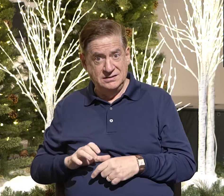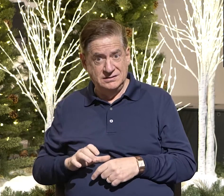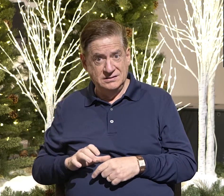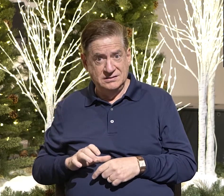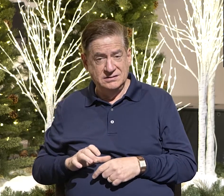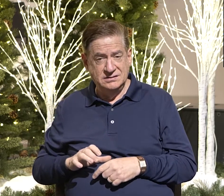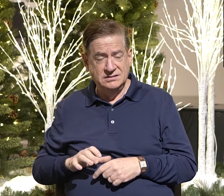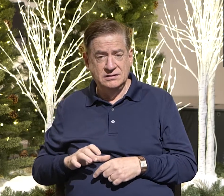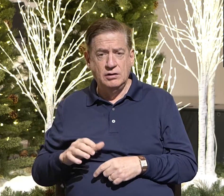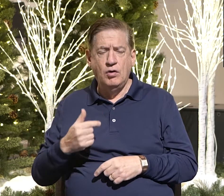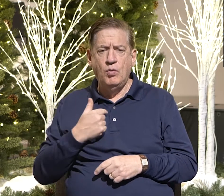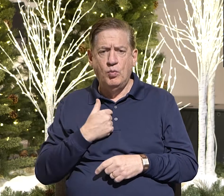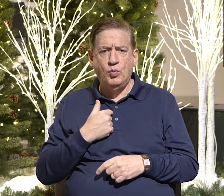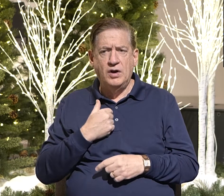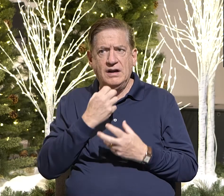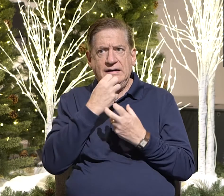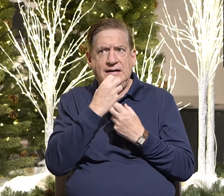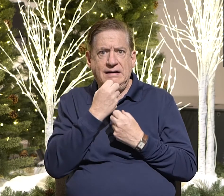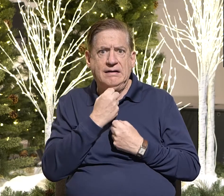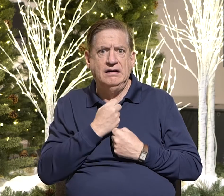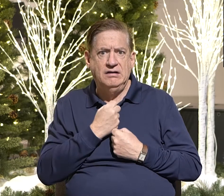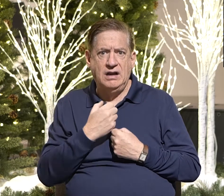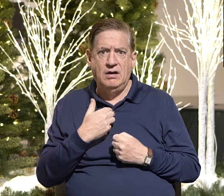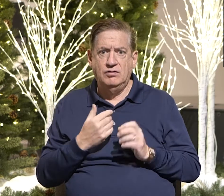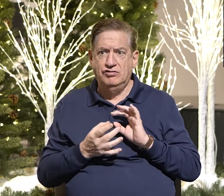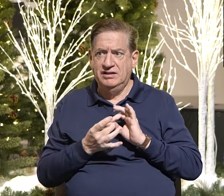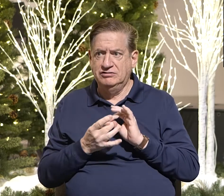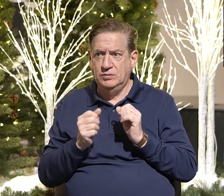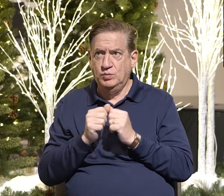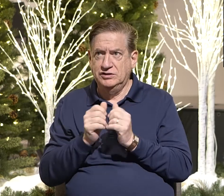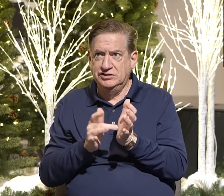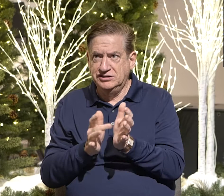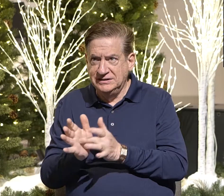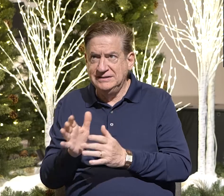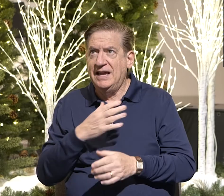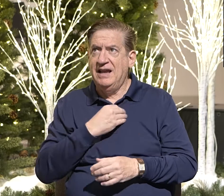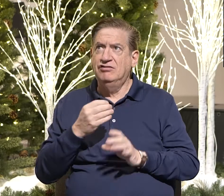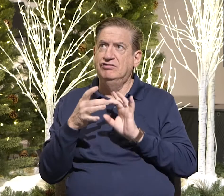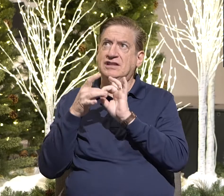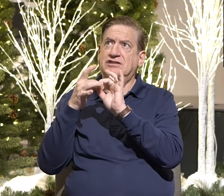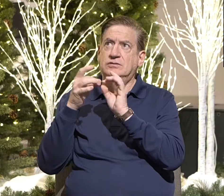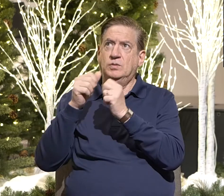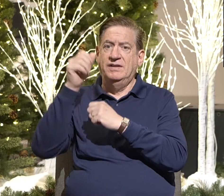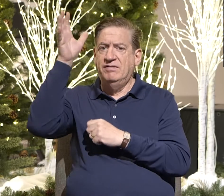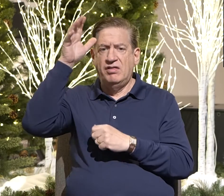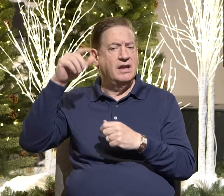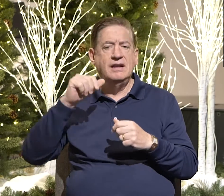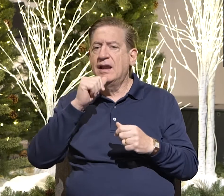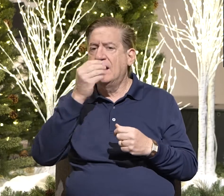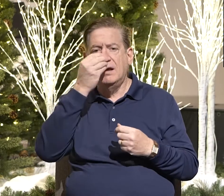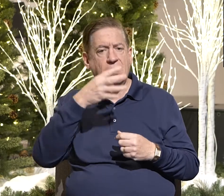we're caring about our relationship with him and the Father. It's not about what others think of us.